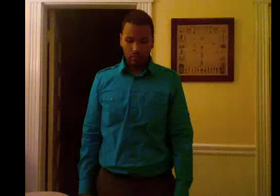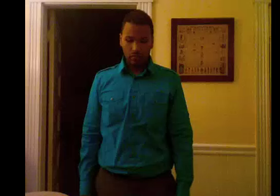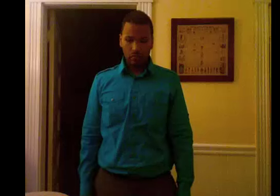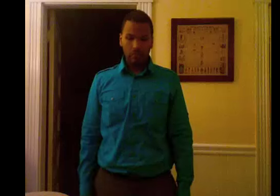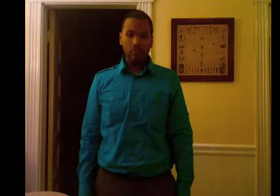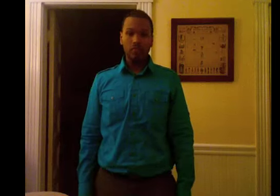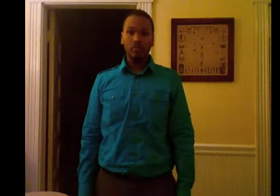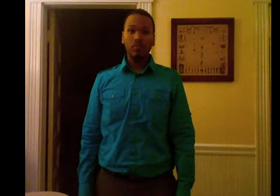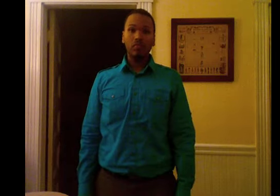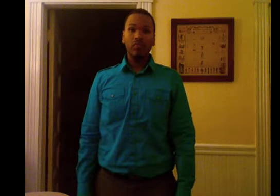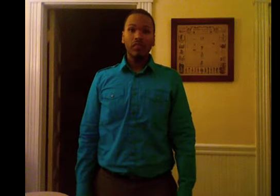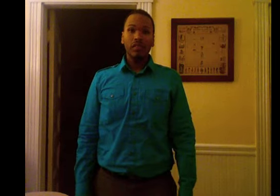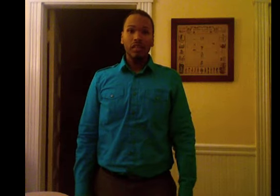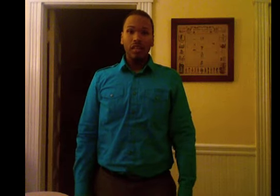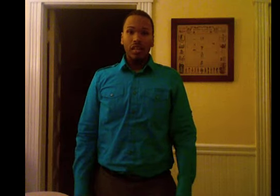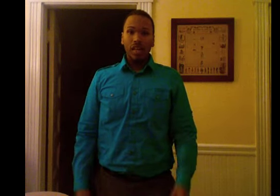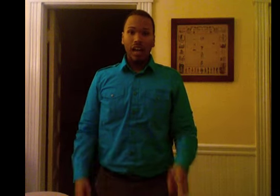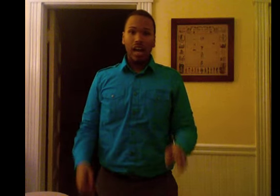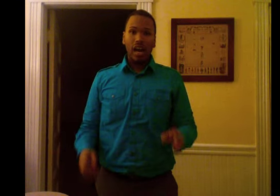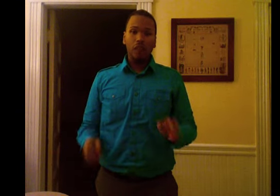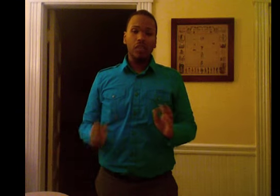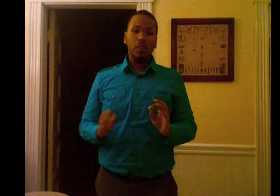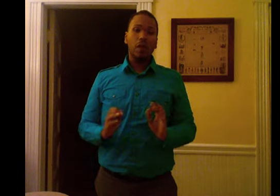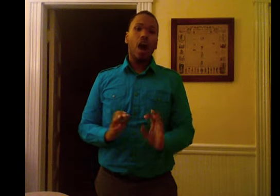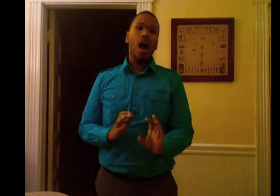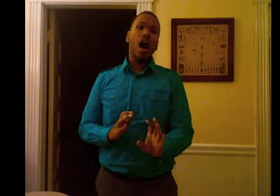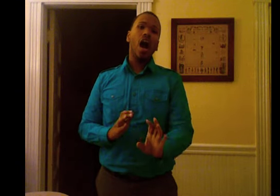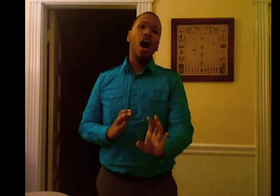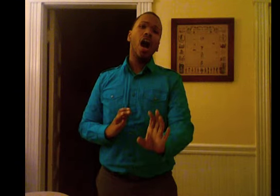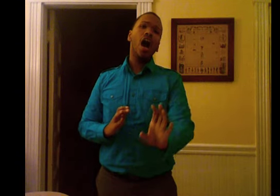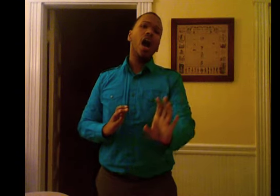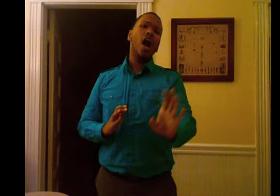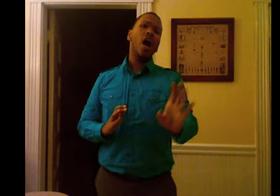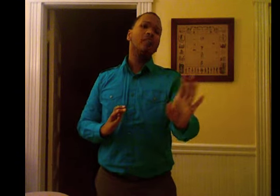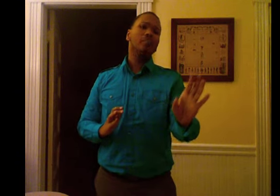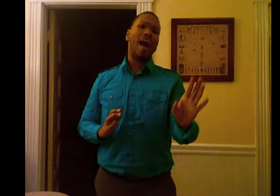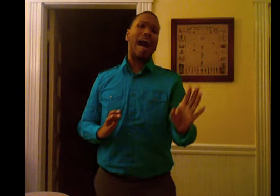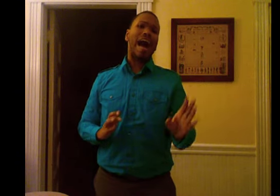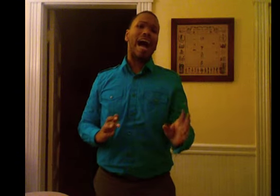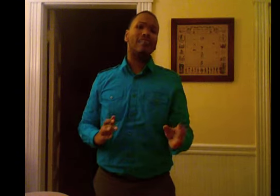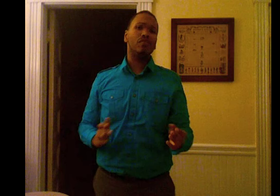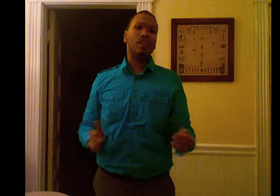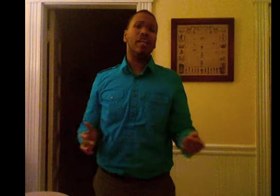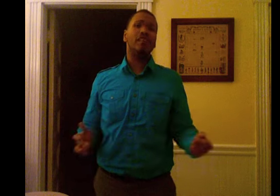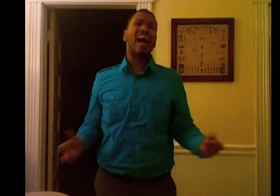I was born by the river